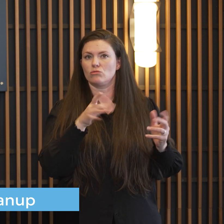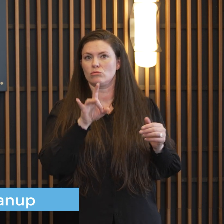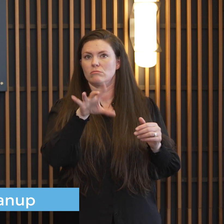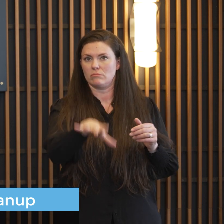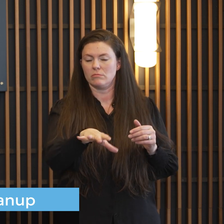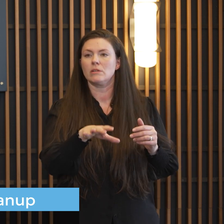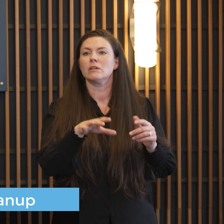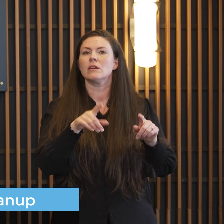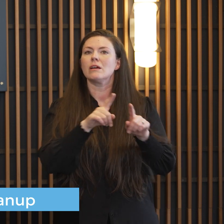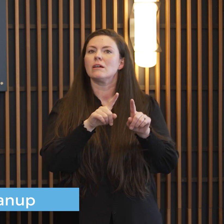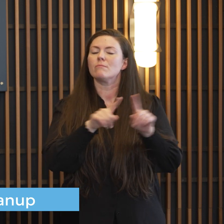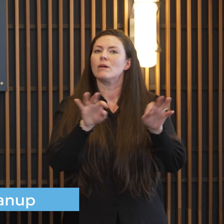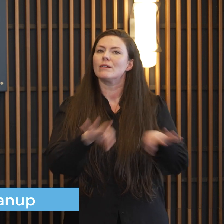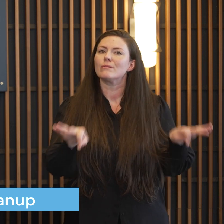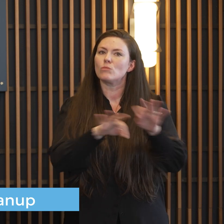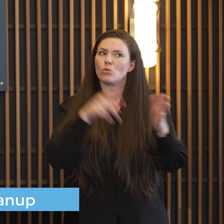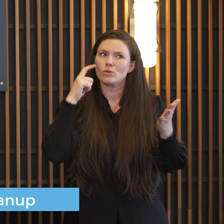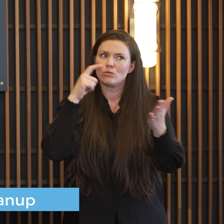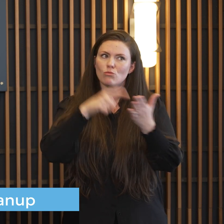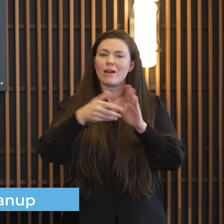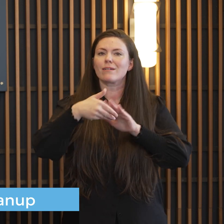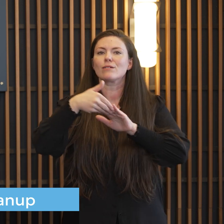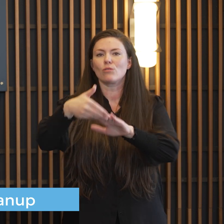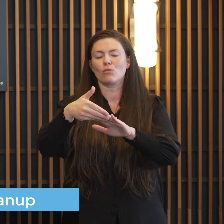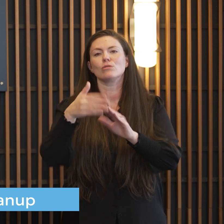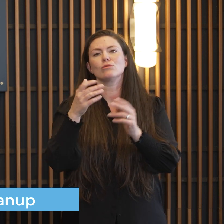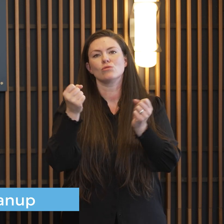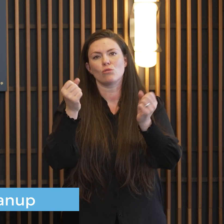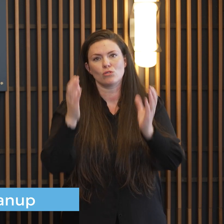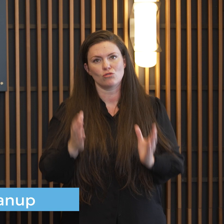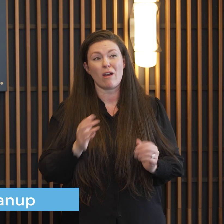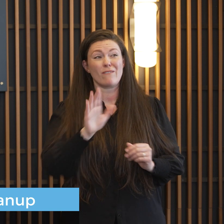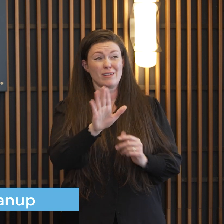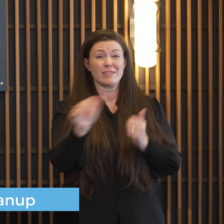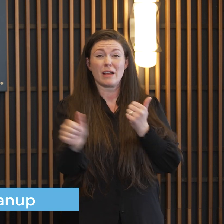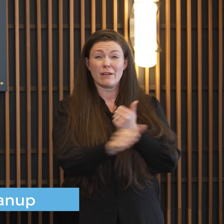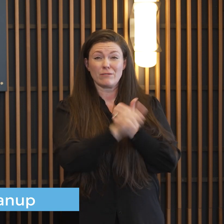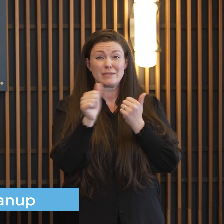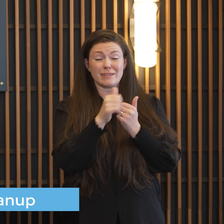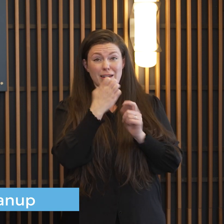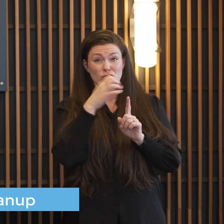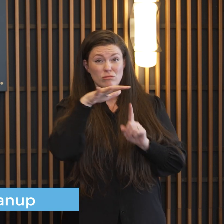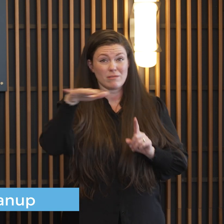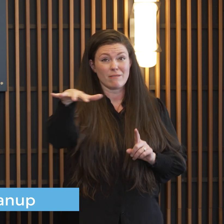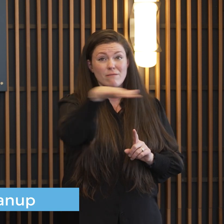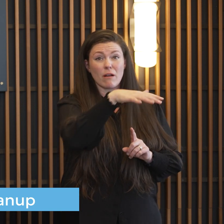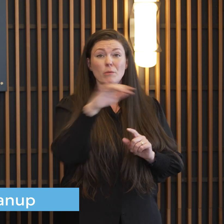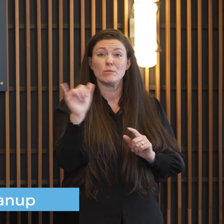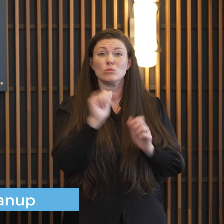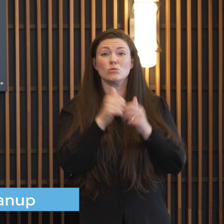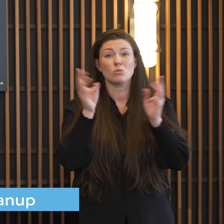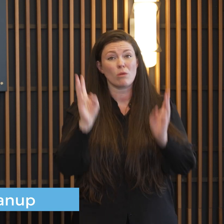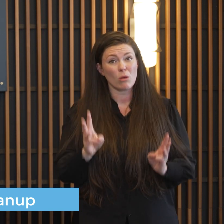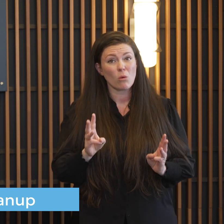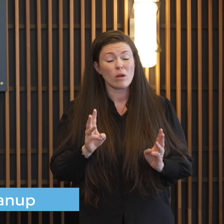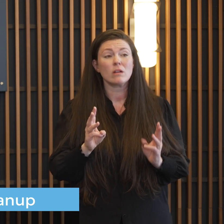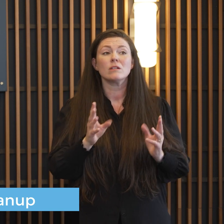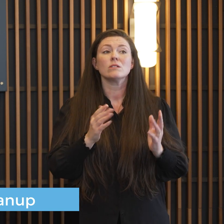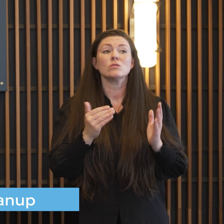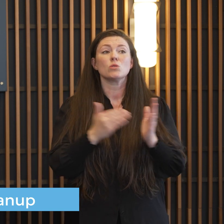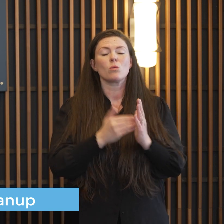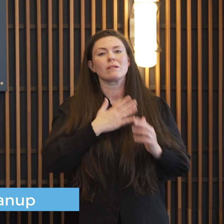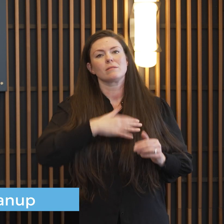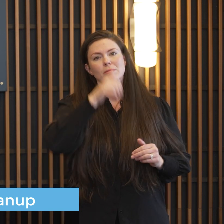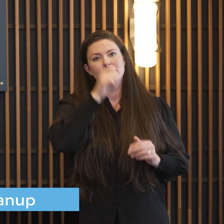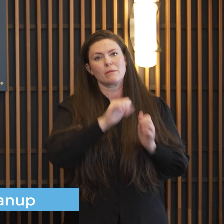don't really recognize the the tow truck drivers and the work they do and the danger that they sometimes see especially in these events and again want people to be patient